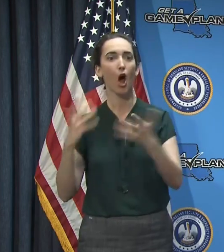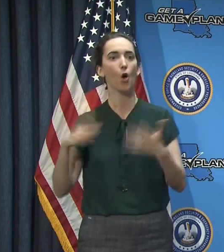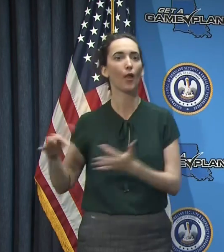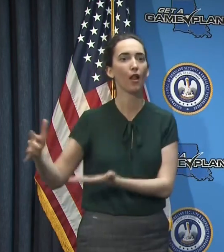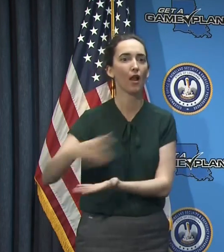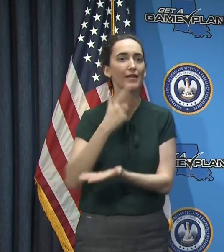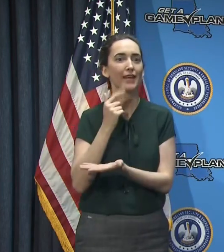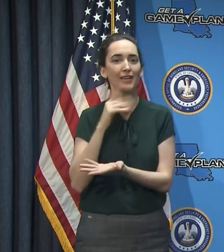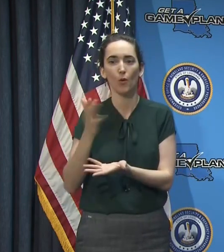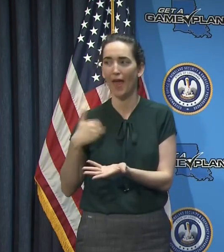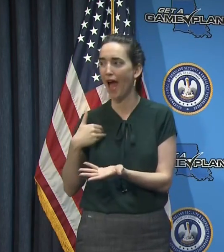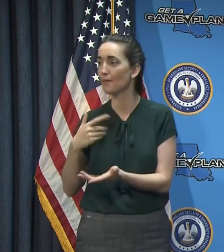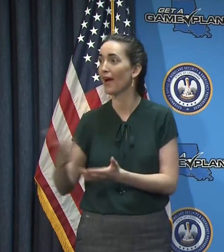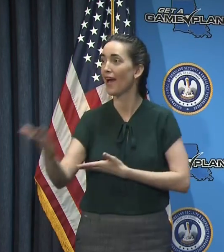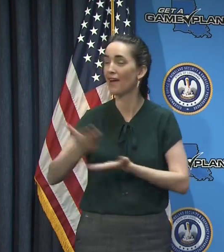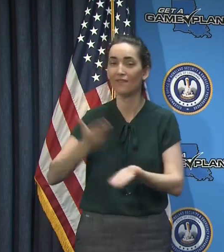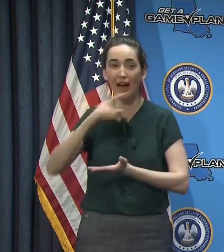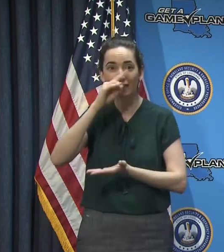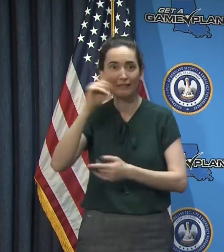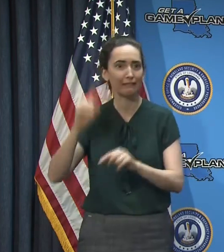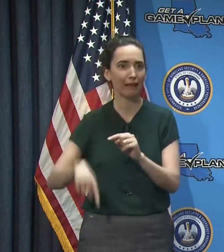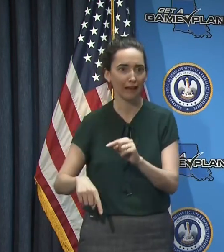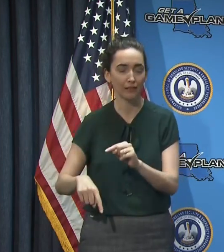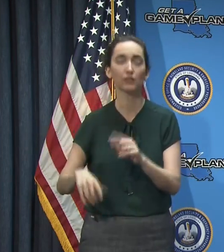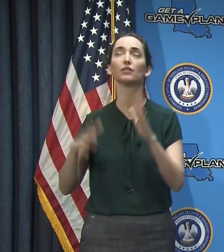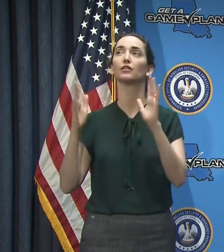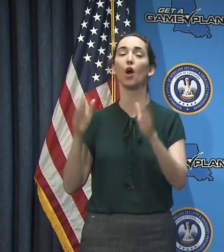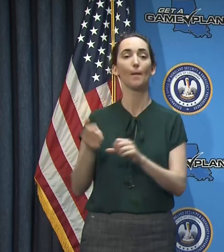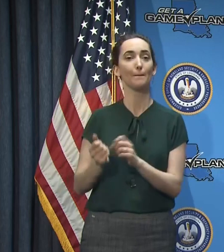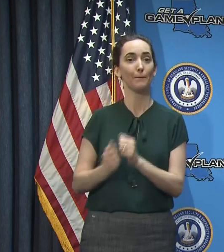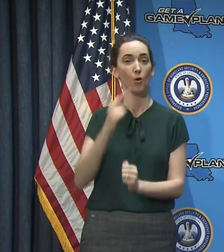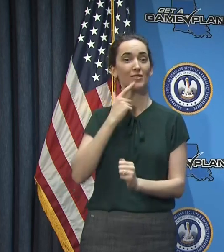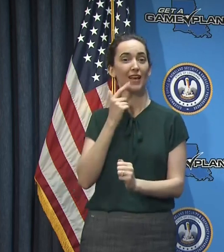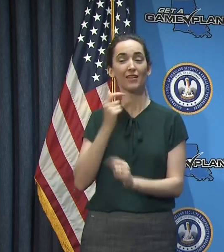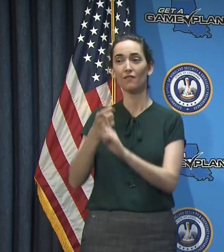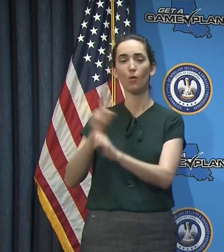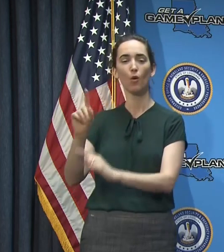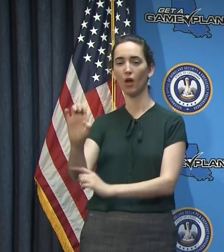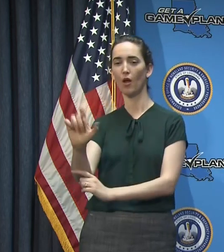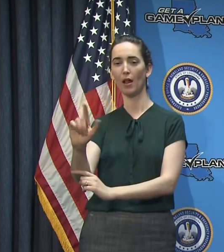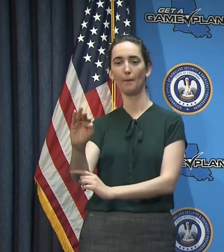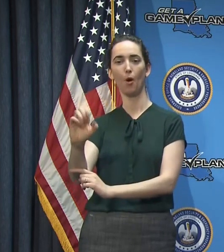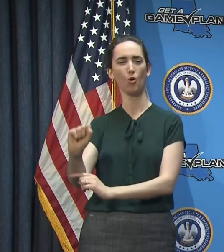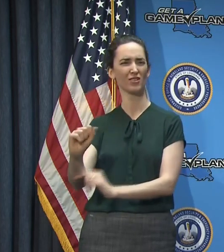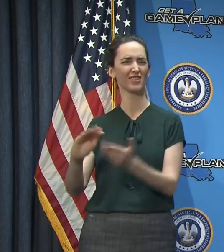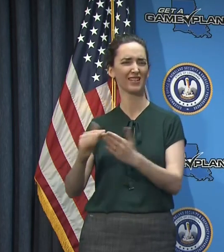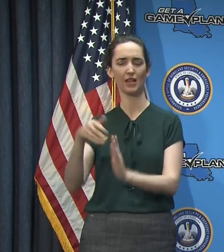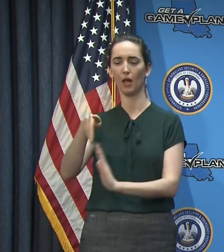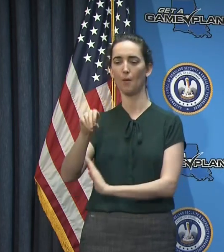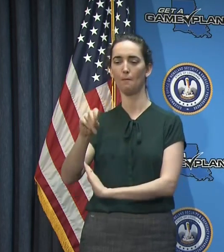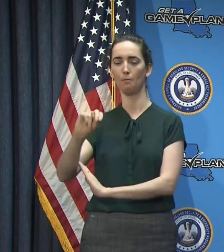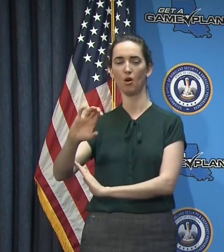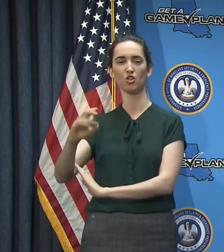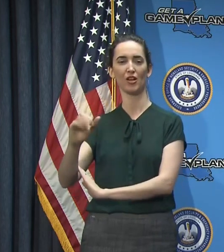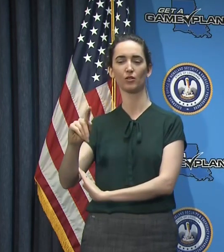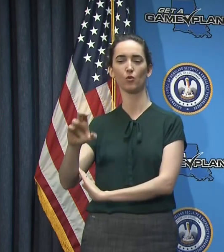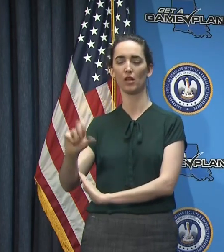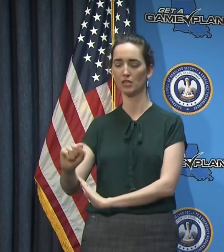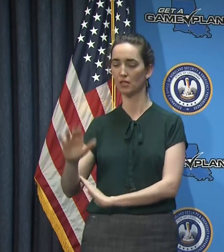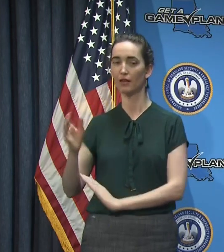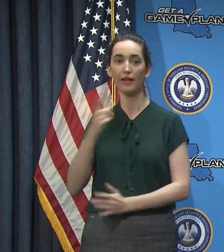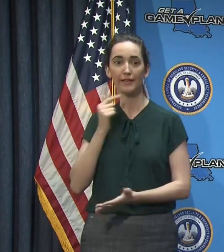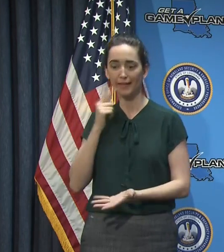and most of it from Elmer's there in Ponchatoula, and we've donated that candy to local